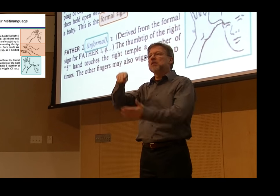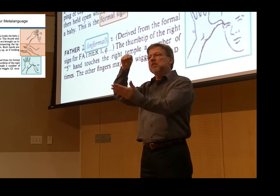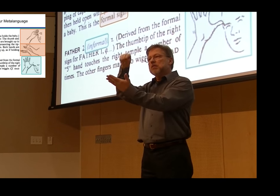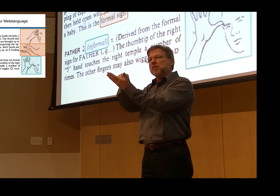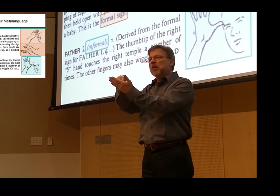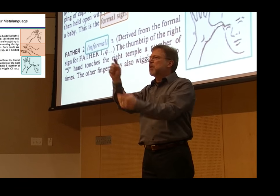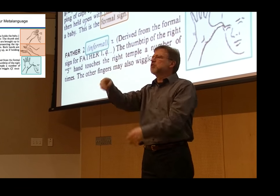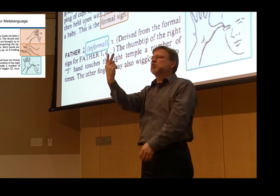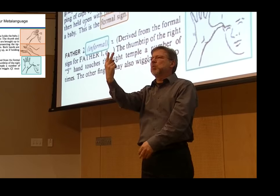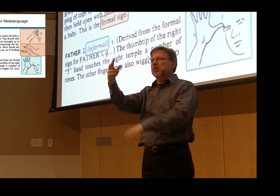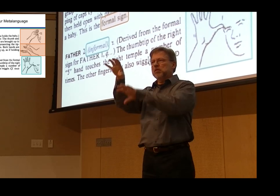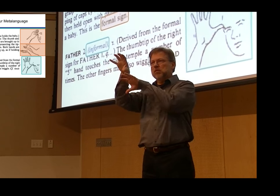that lived contemporaneously?